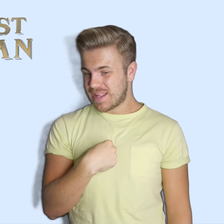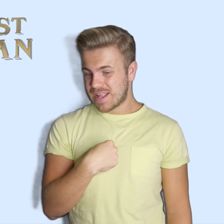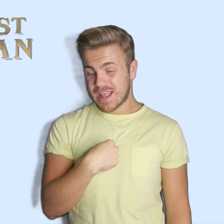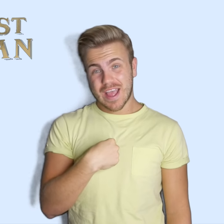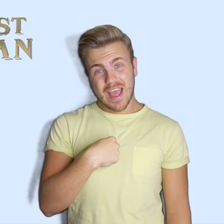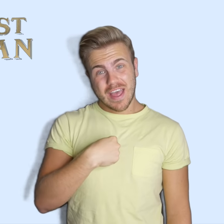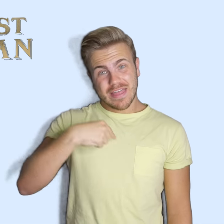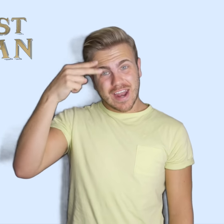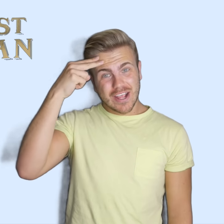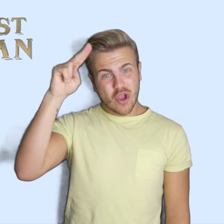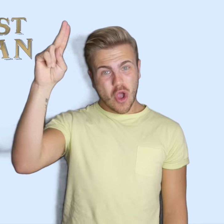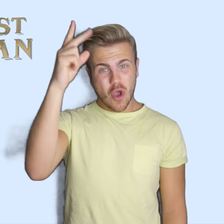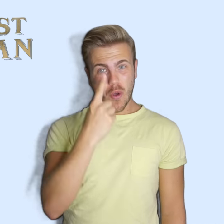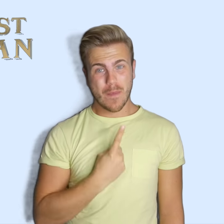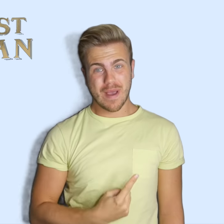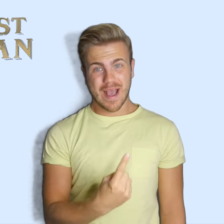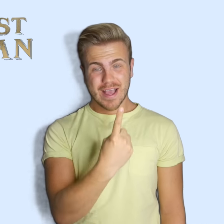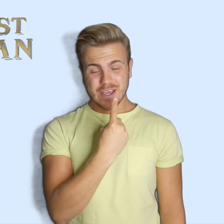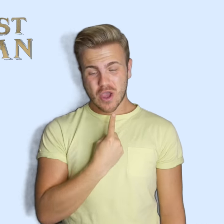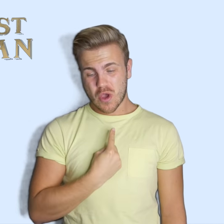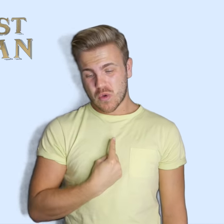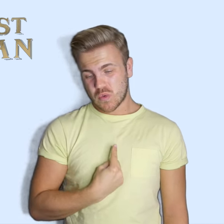That I call my own